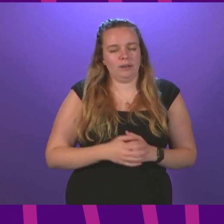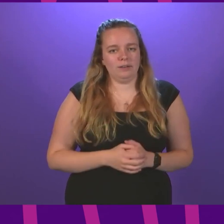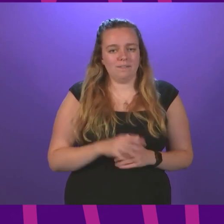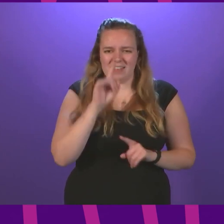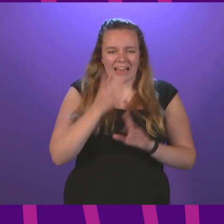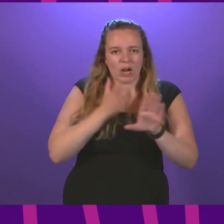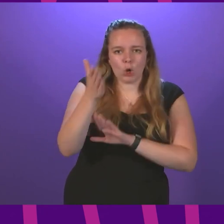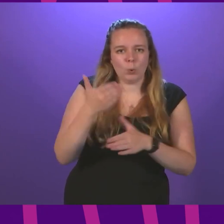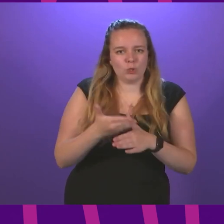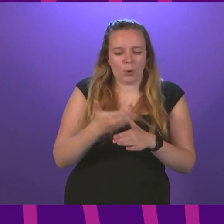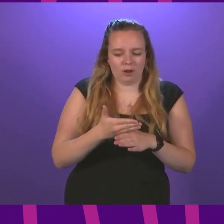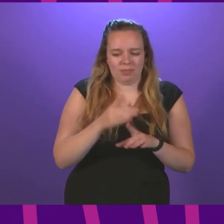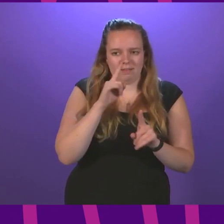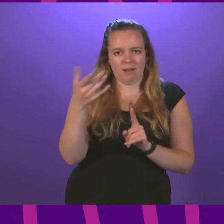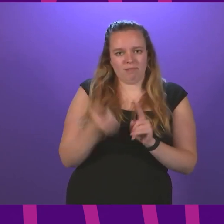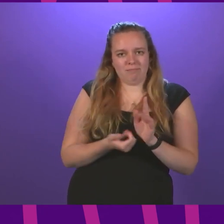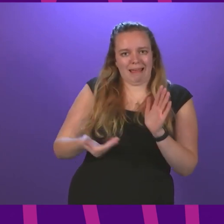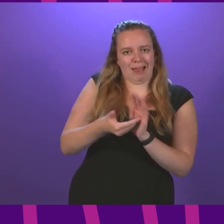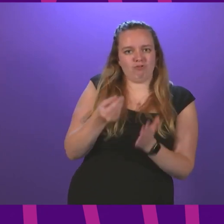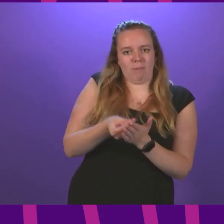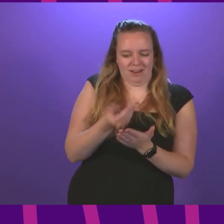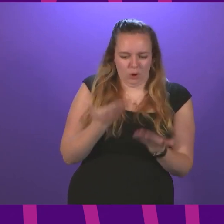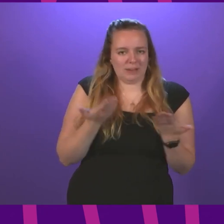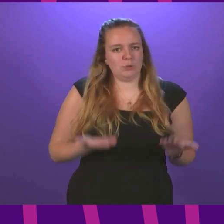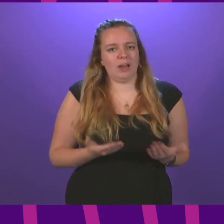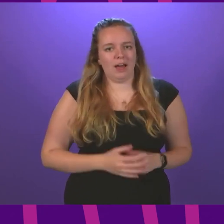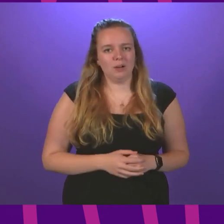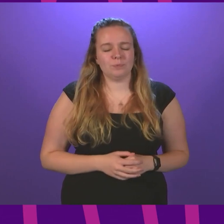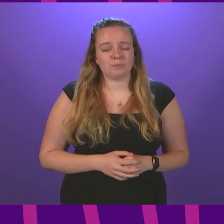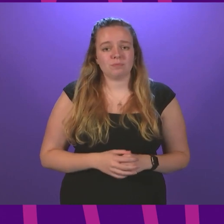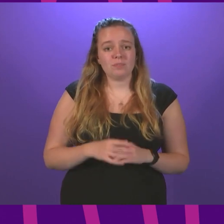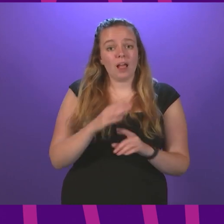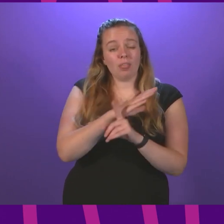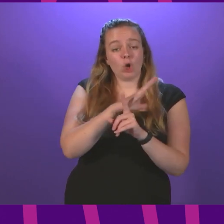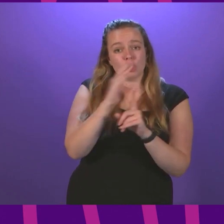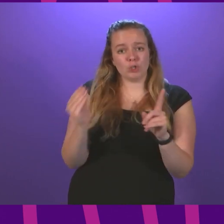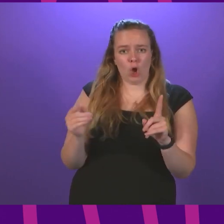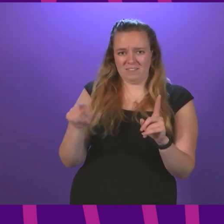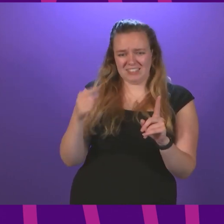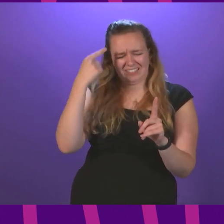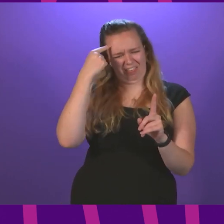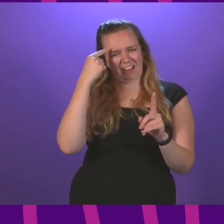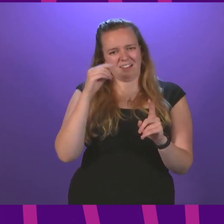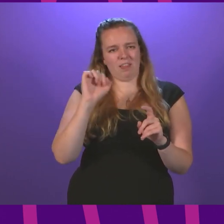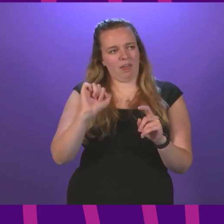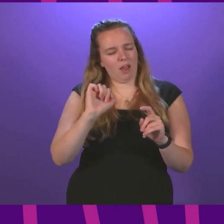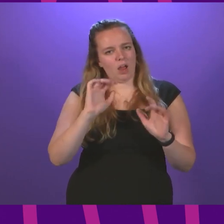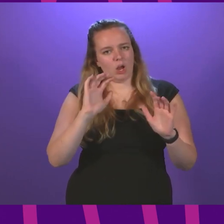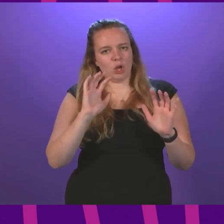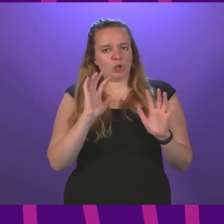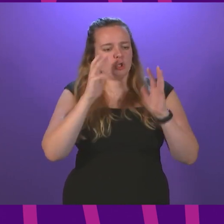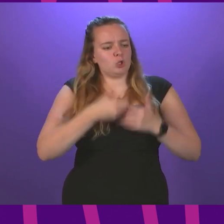out of work, they're not going to earn any more money than they are just now. And the Conservatives seem to think that they're concerned about the